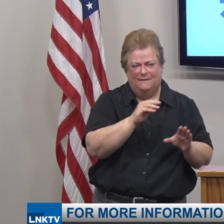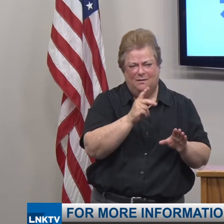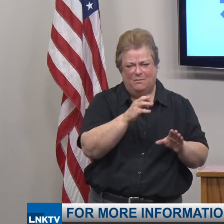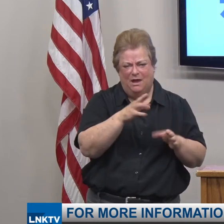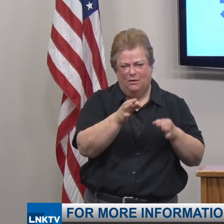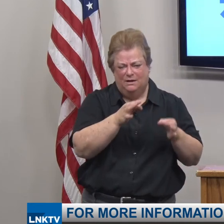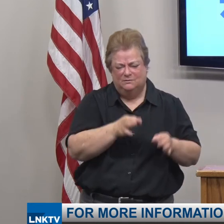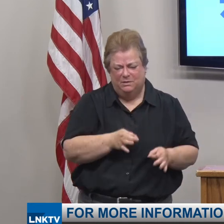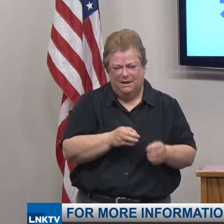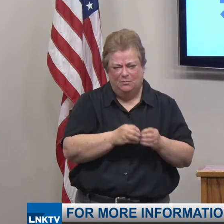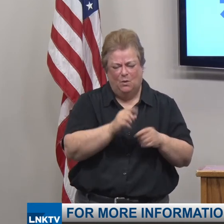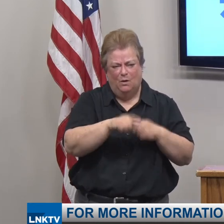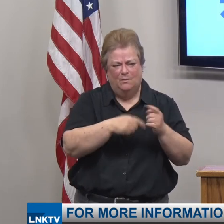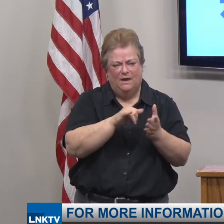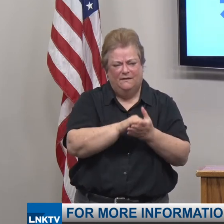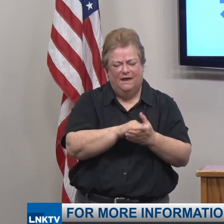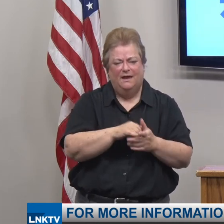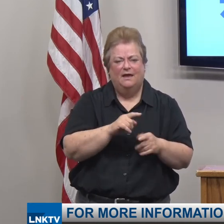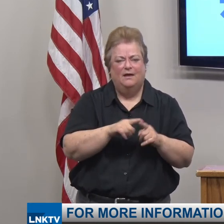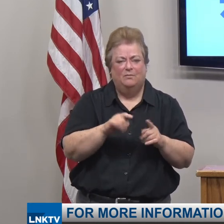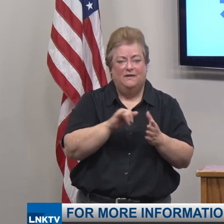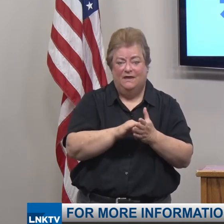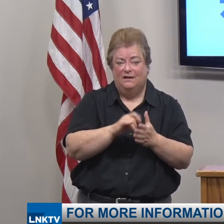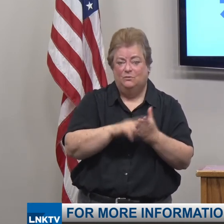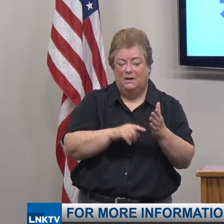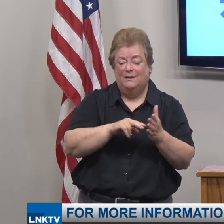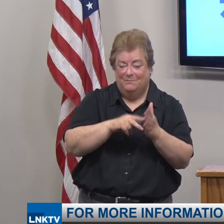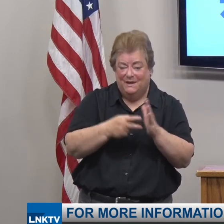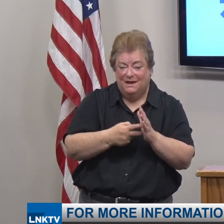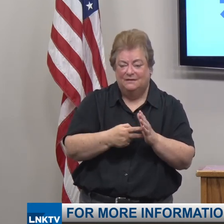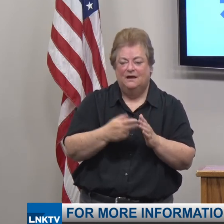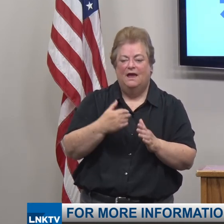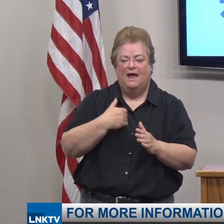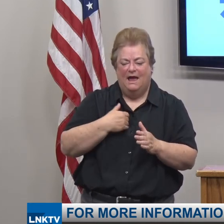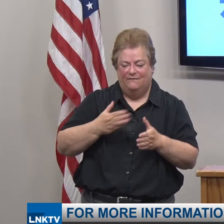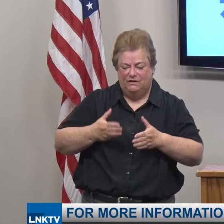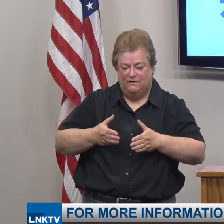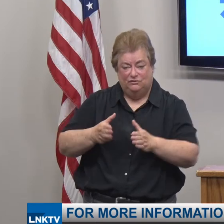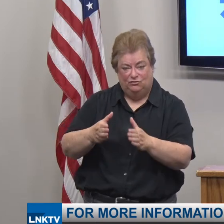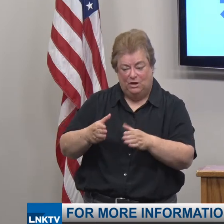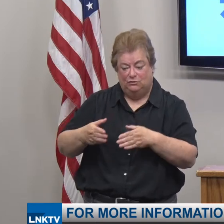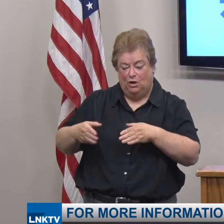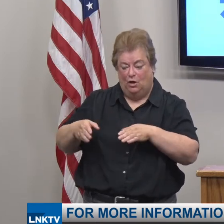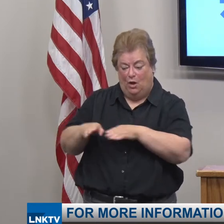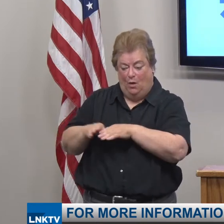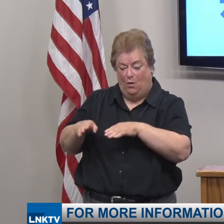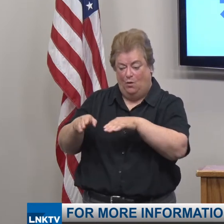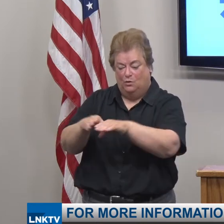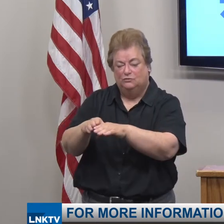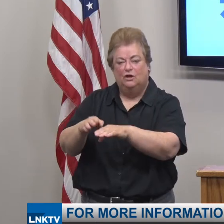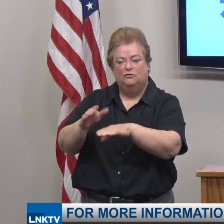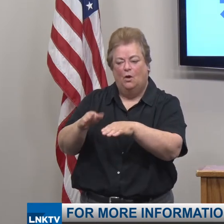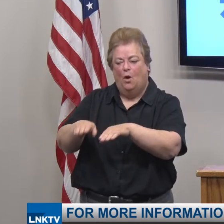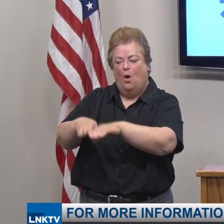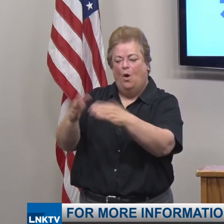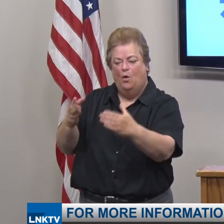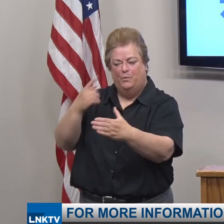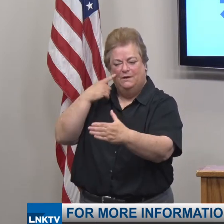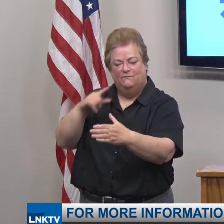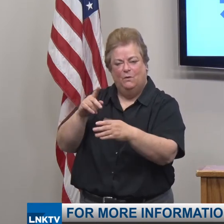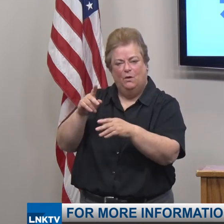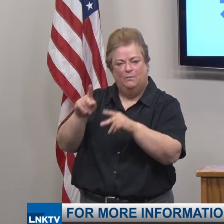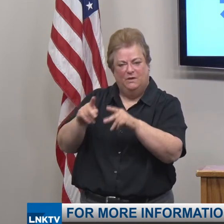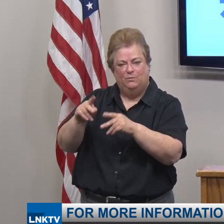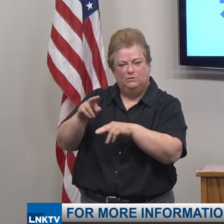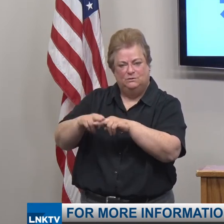little more about that, but that's what it actually is. There are streets closed, and that's available. As far as the heaters, I haven't